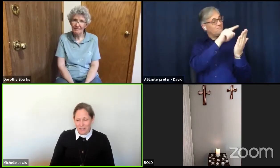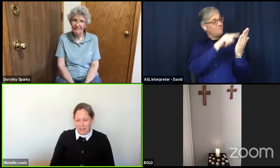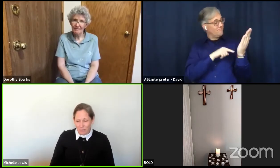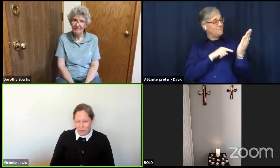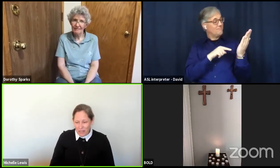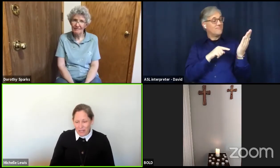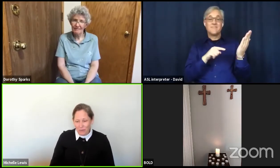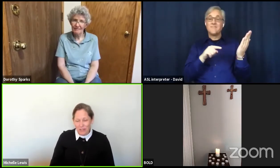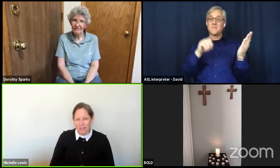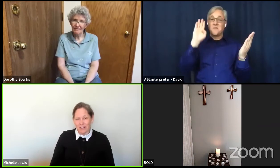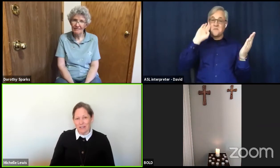be with us.